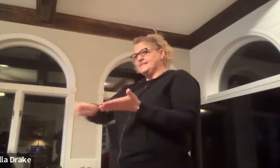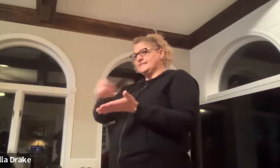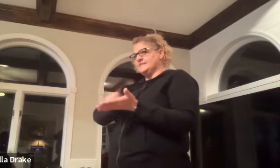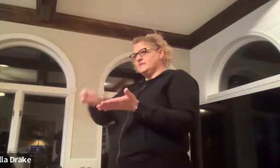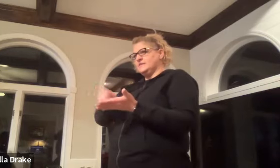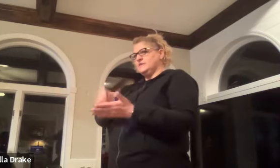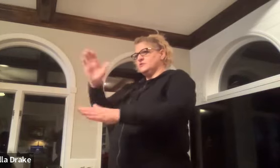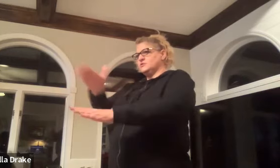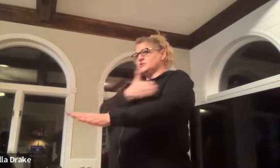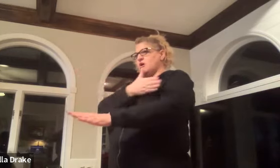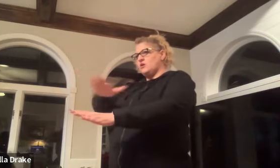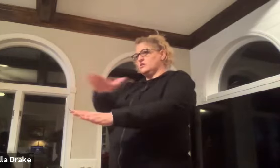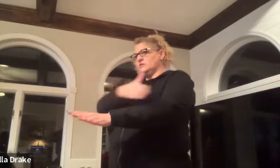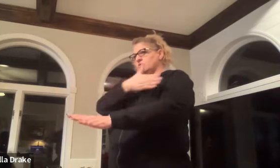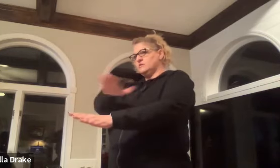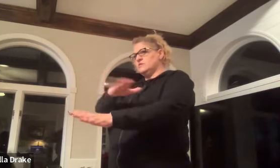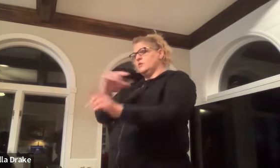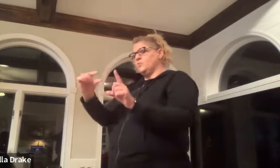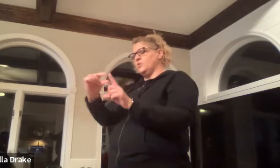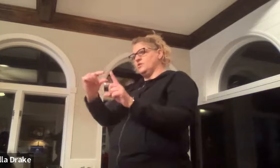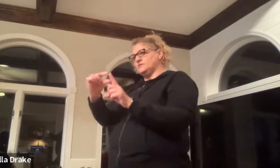song words